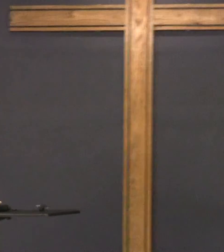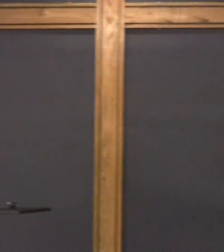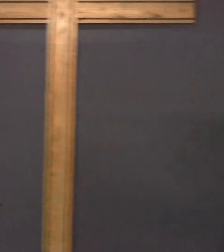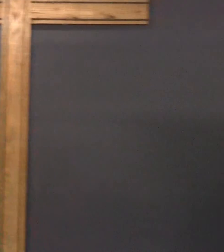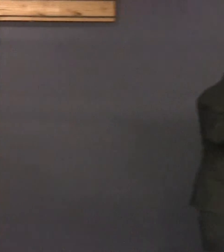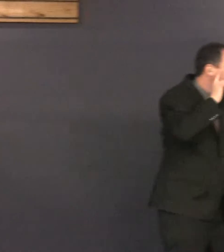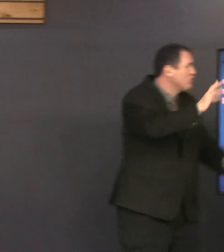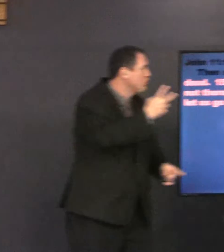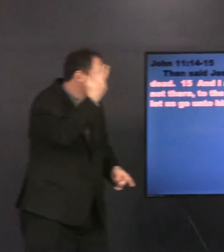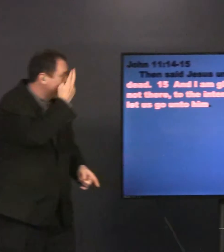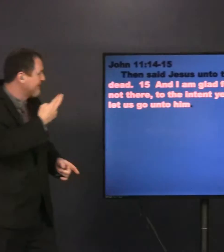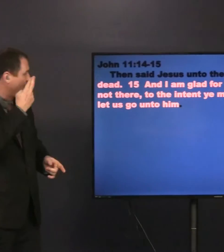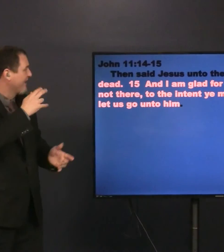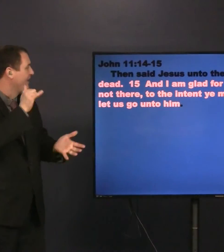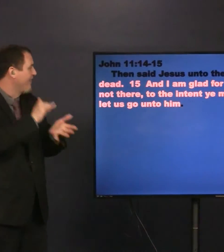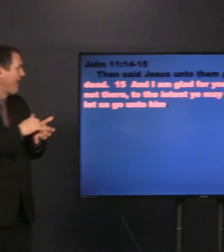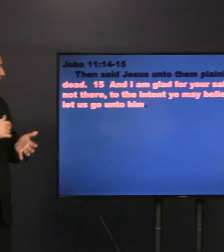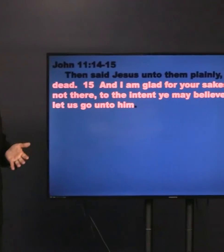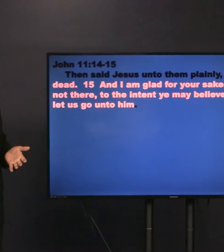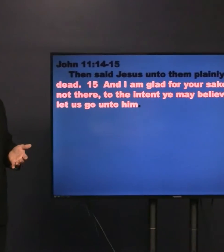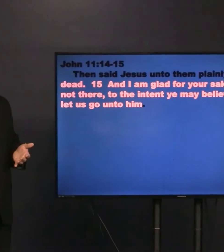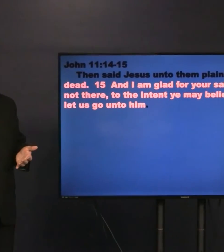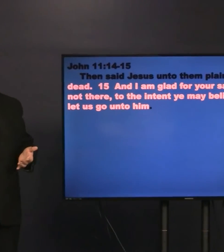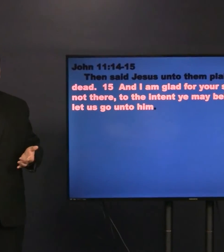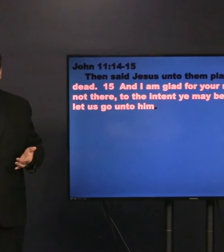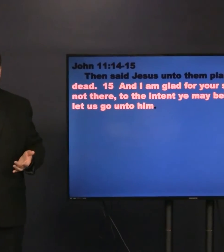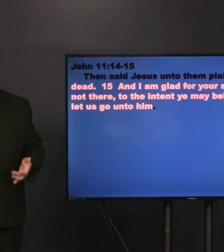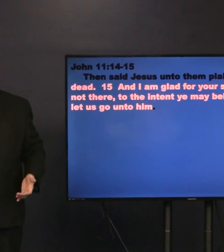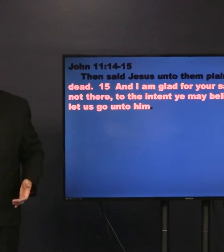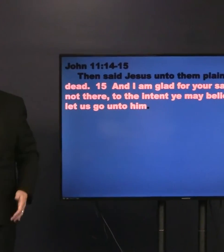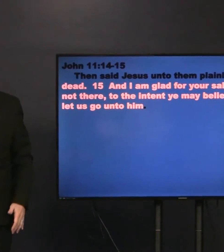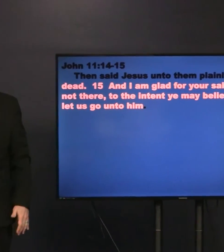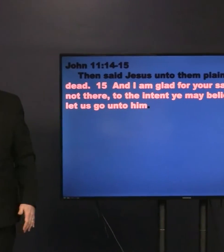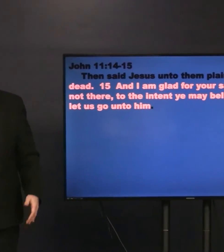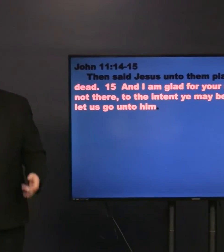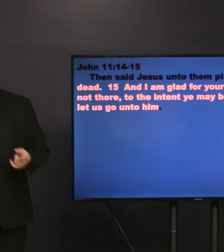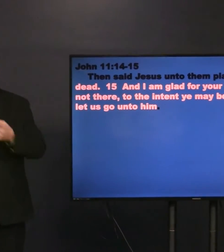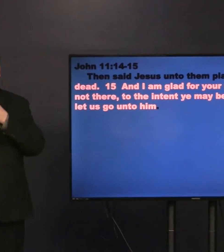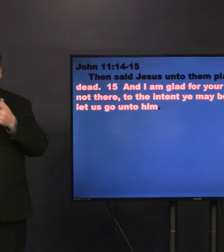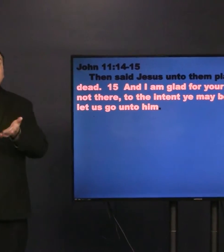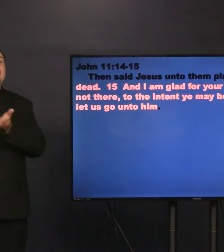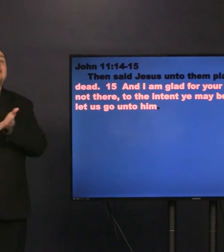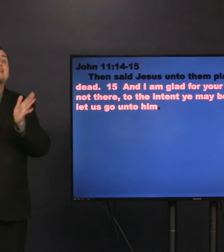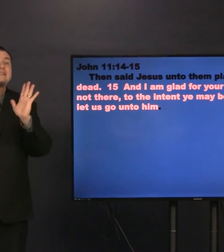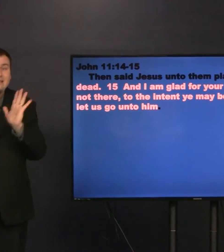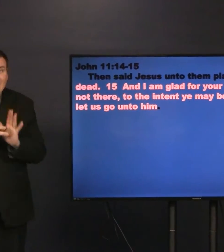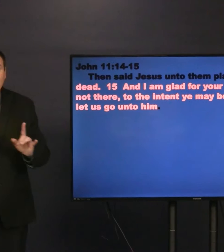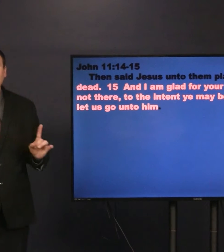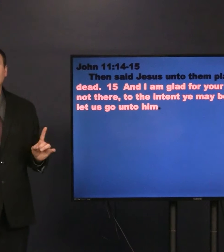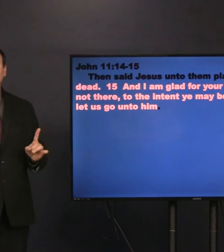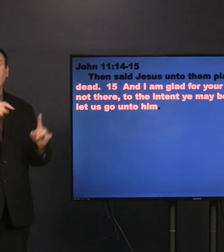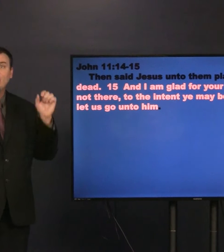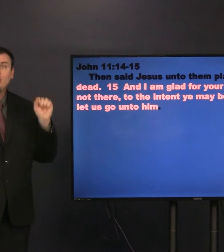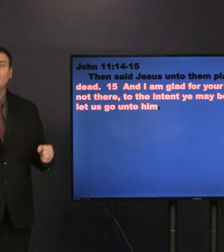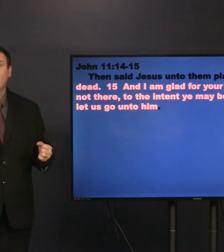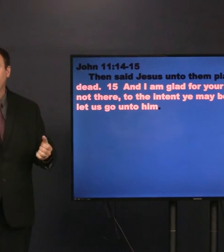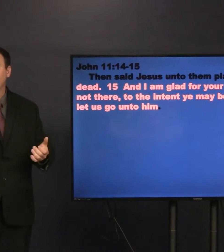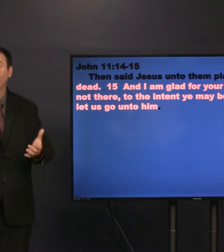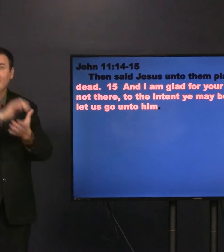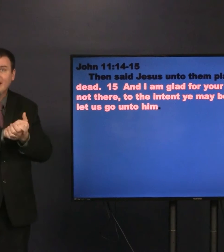And I'm glad for your sakes that I was not there to the intent that he may believe.